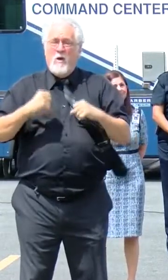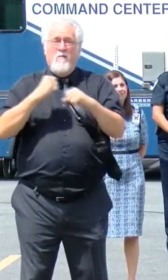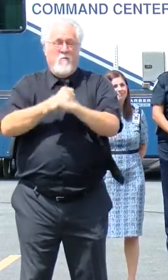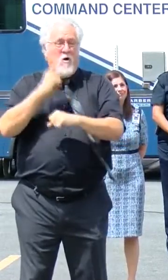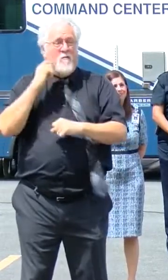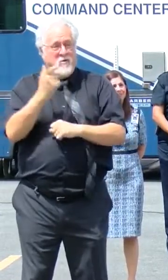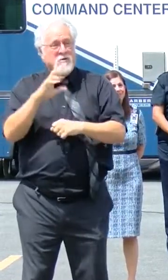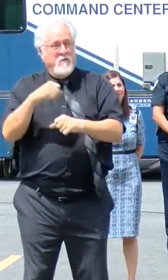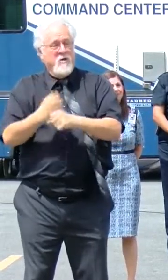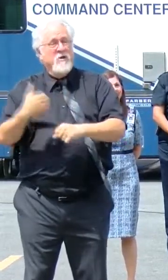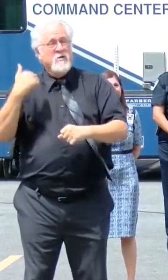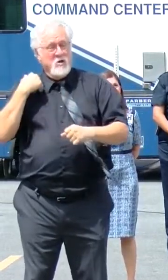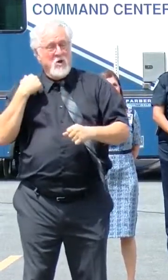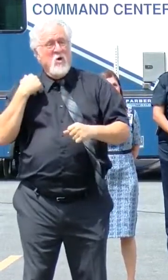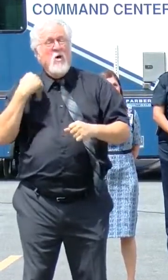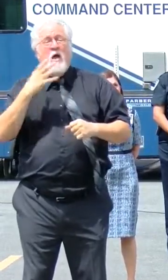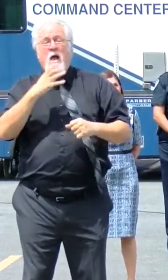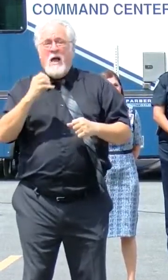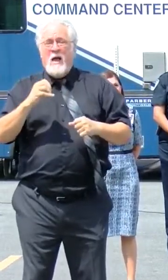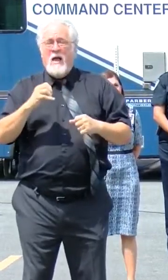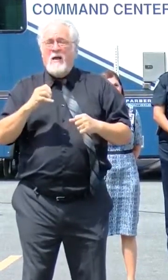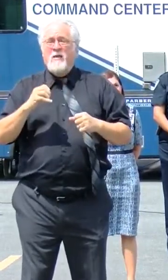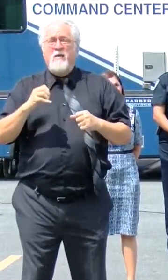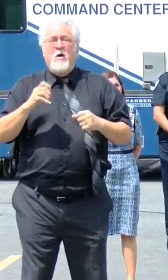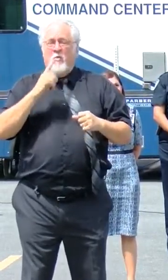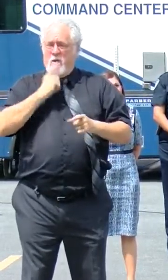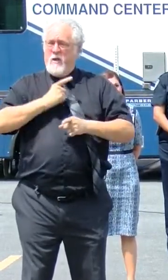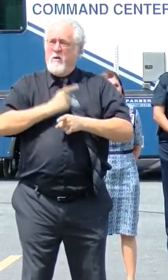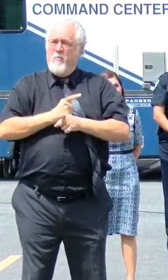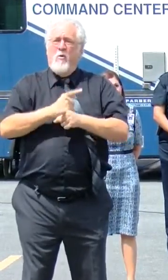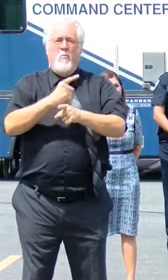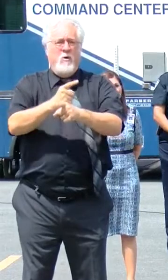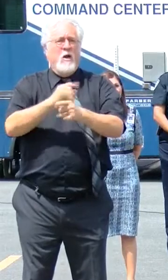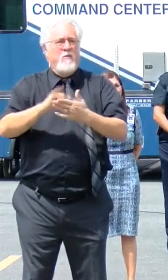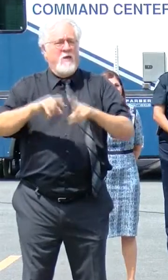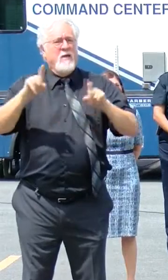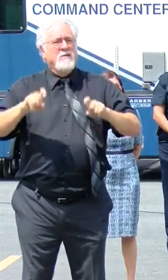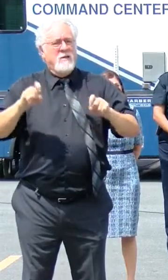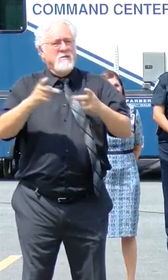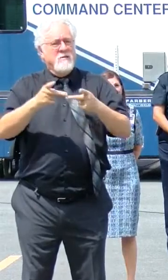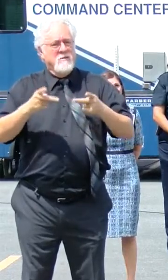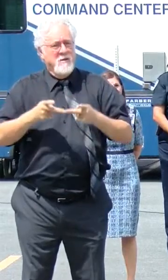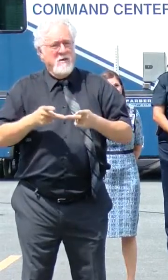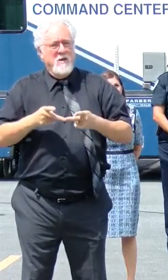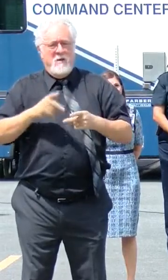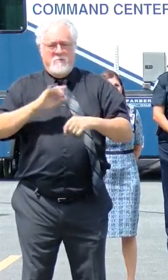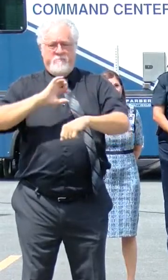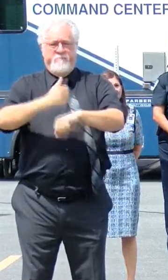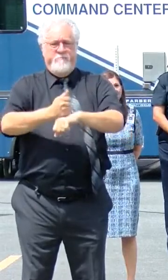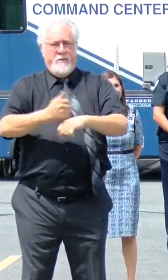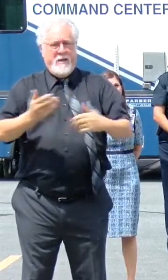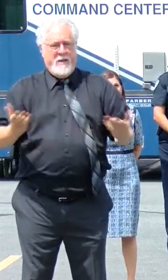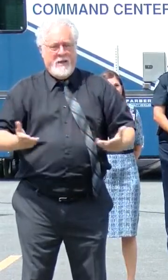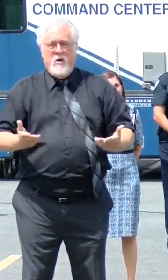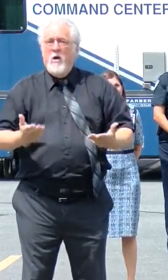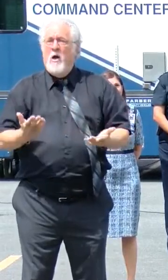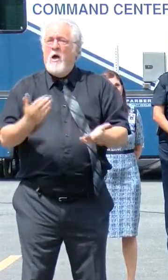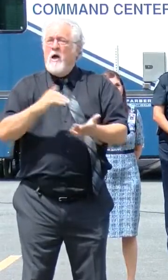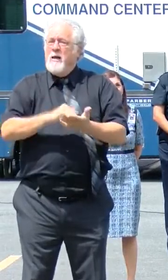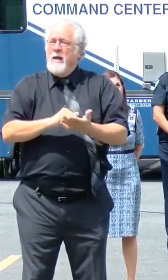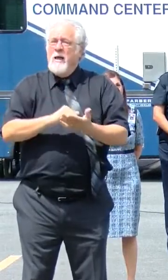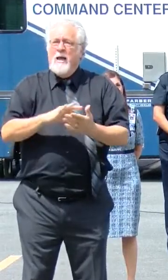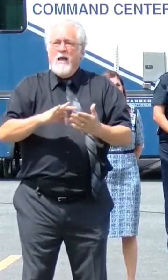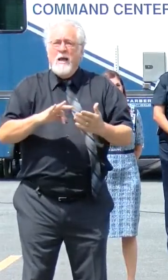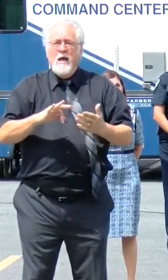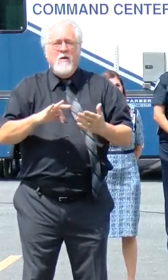years ago. And like she said, it is appropriate that the testing site be placed here. But again, you know, if